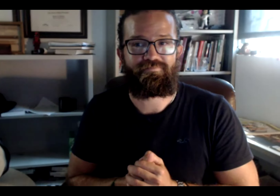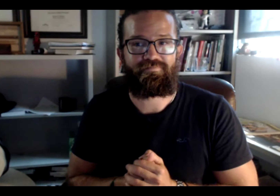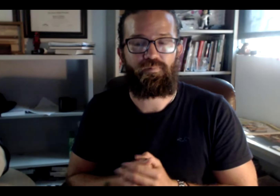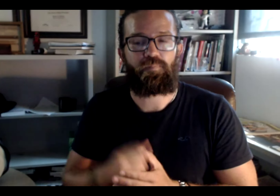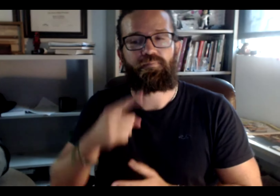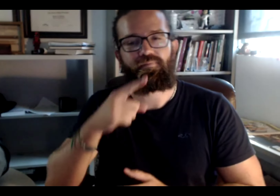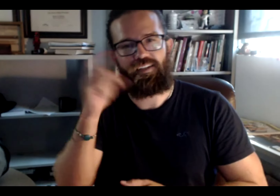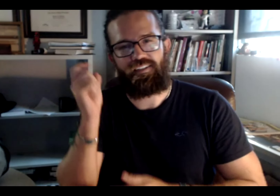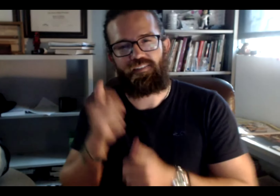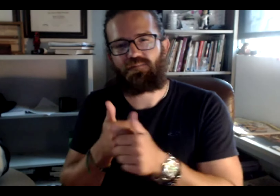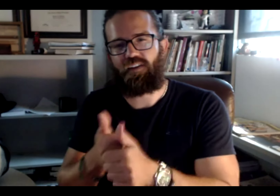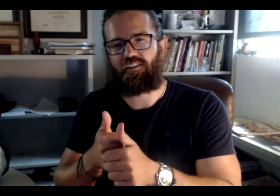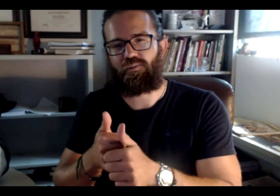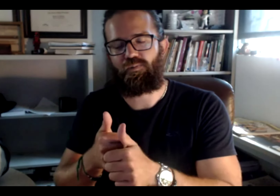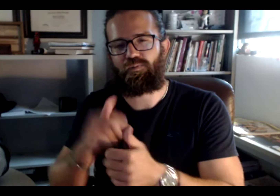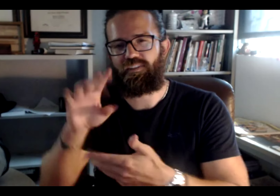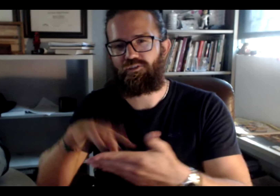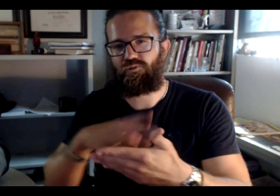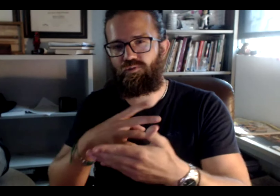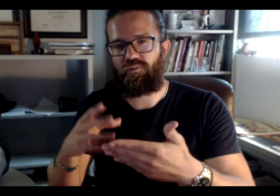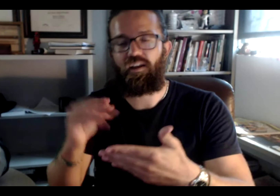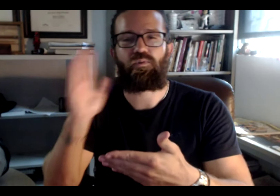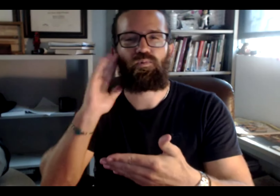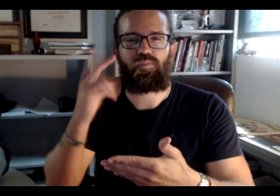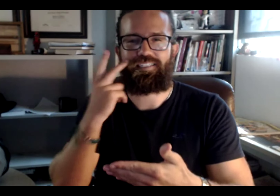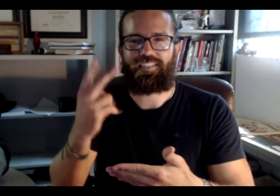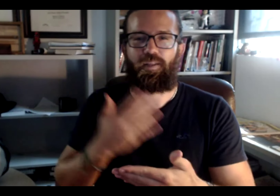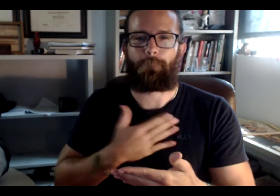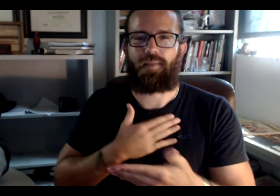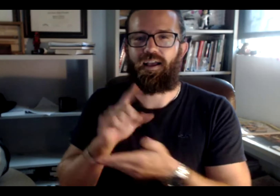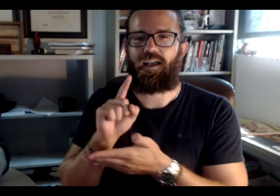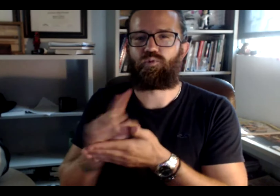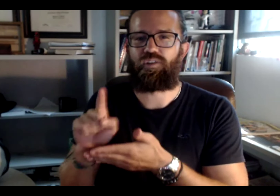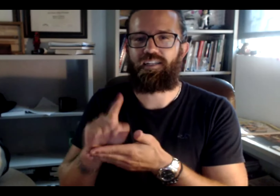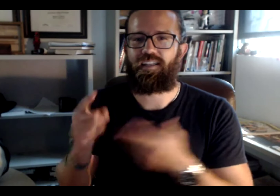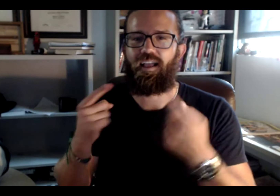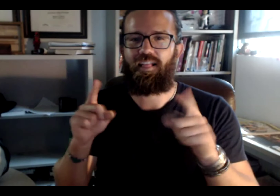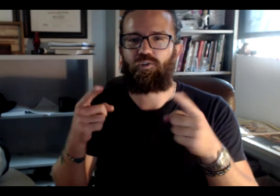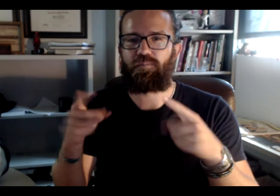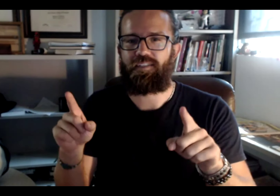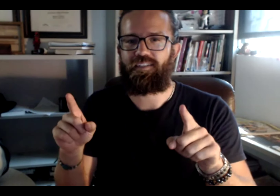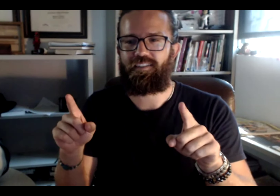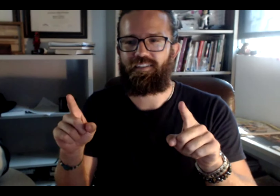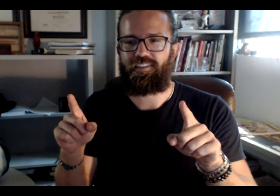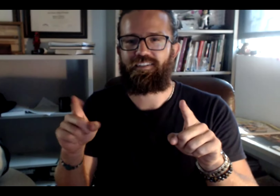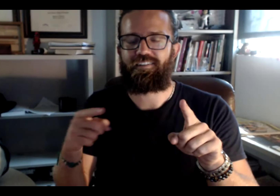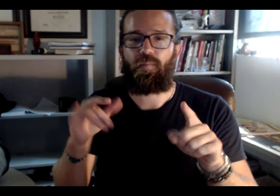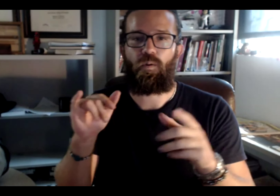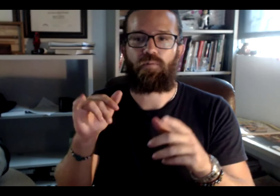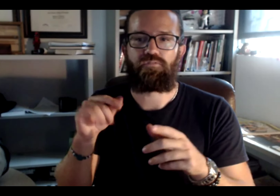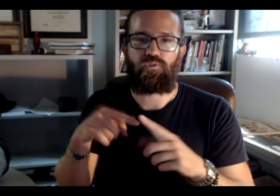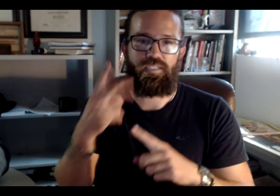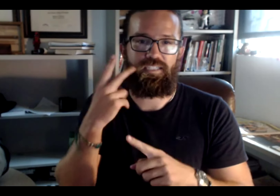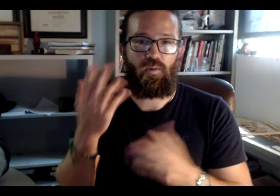And you should be successful. Because if you follow the schedule, you'll see every week